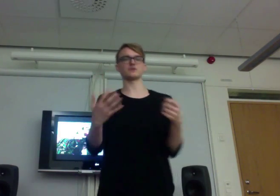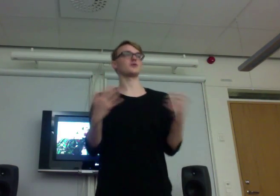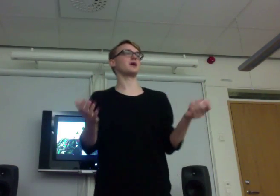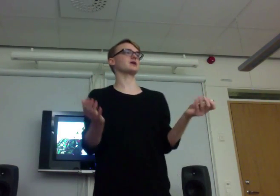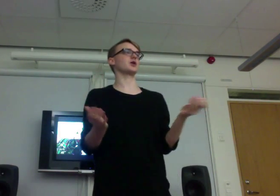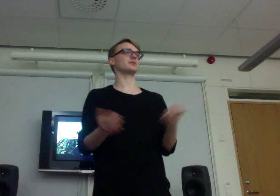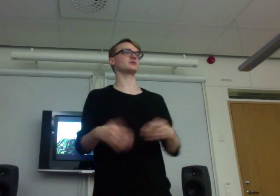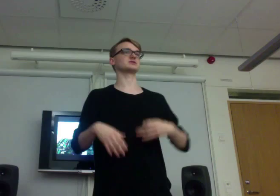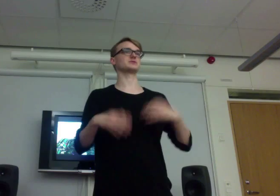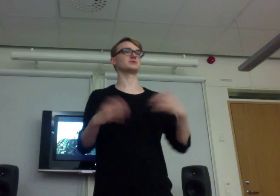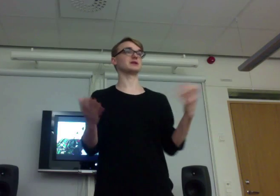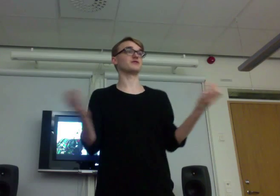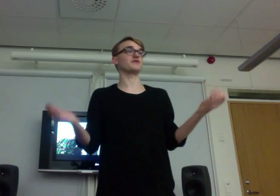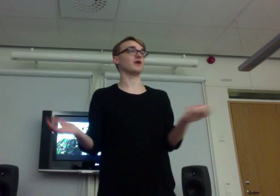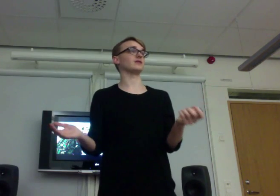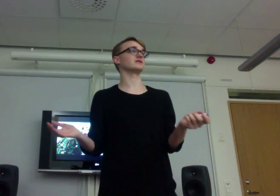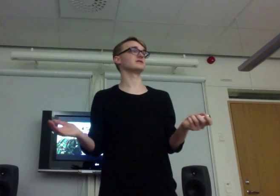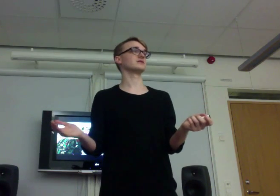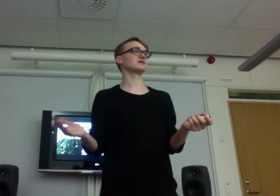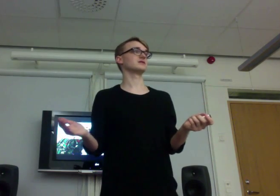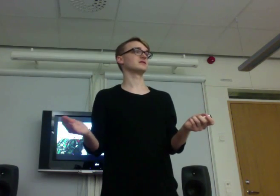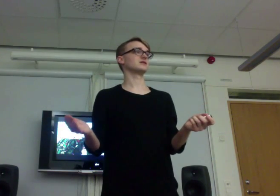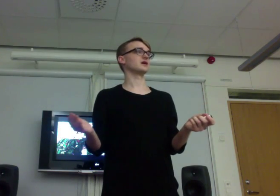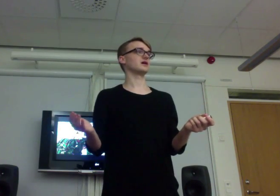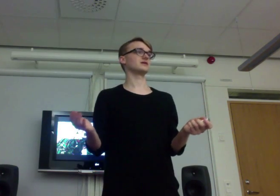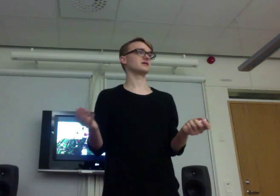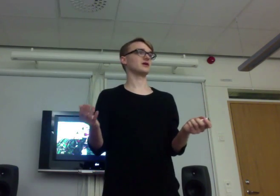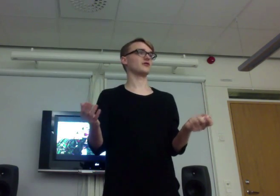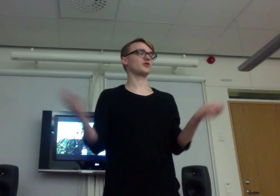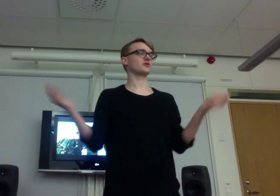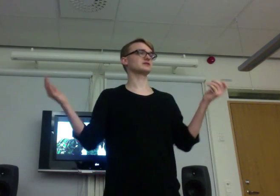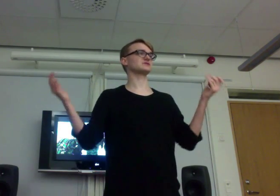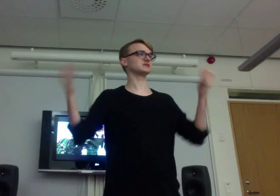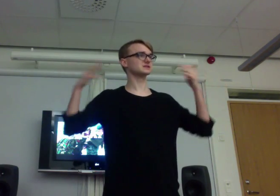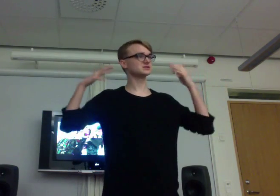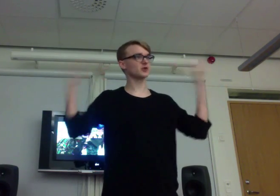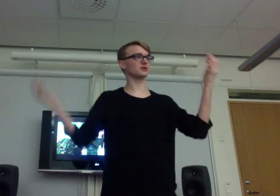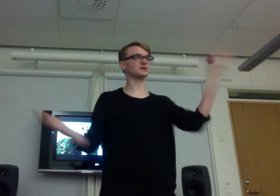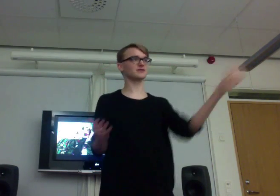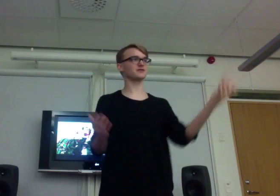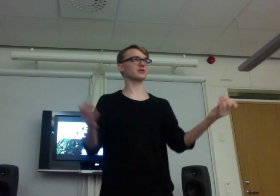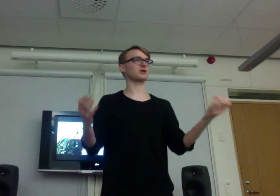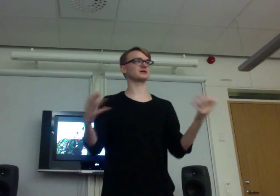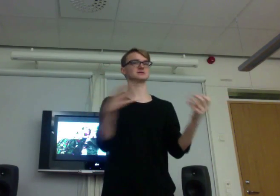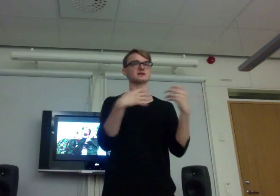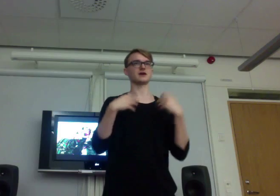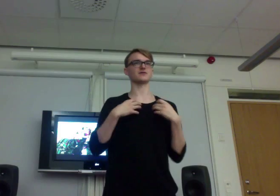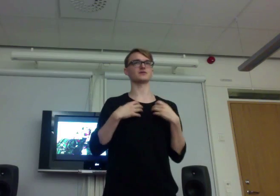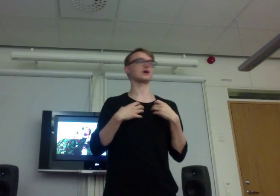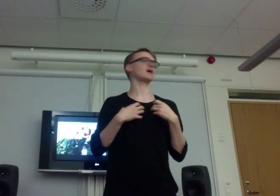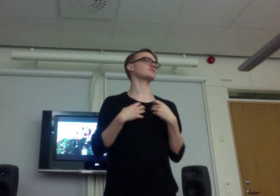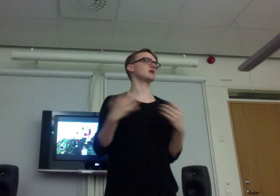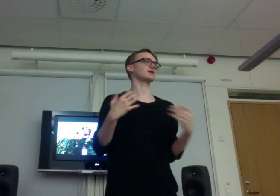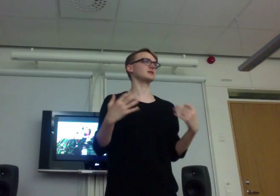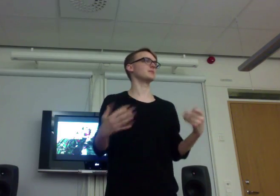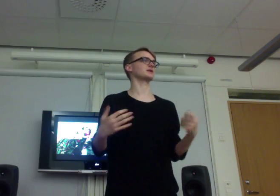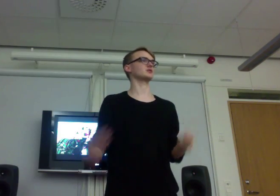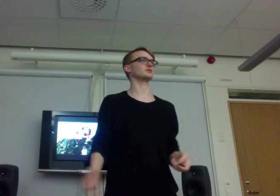for my LARPing, which has been mainly for fun. Of course I've seen so many different things that have had impact on me.